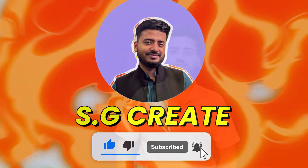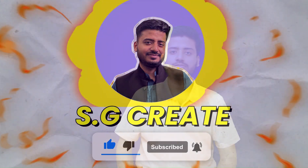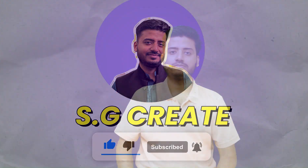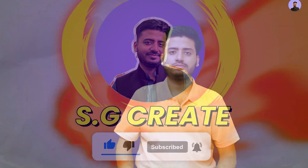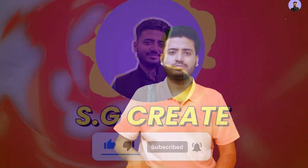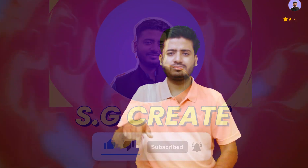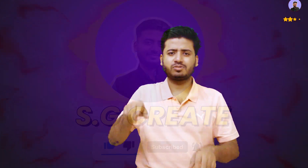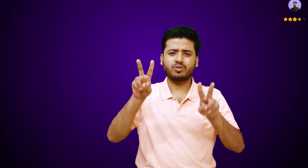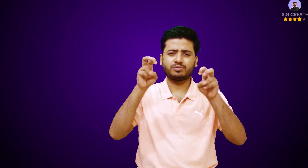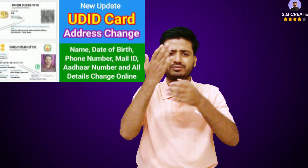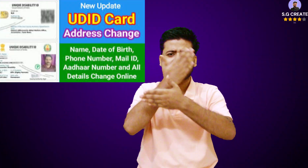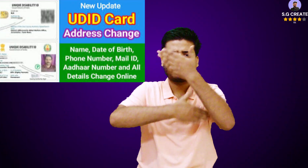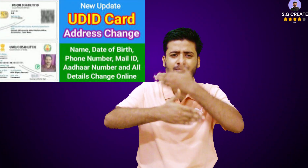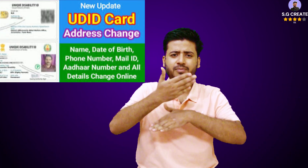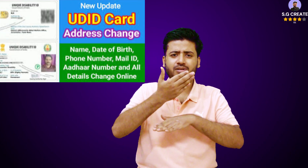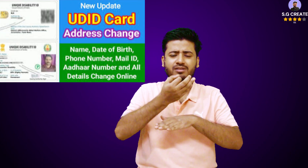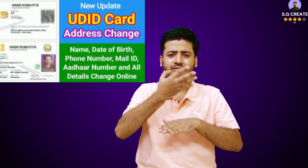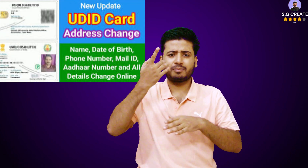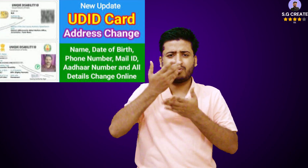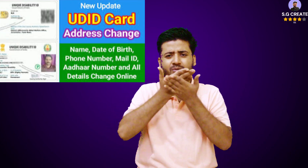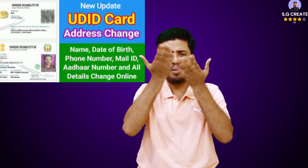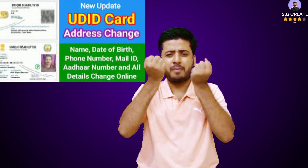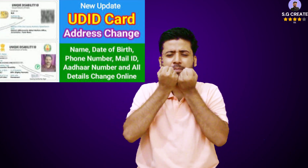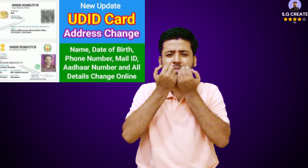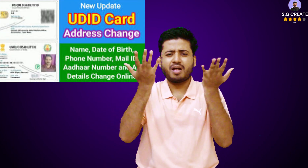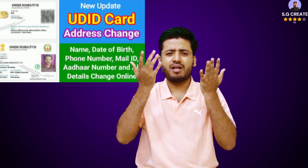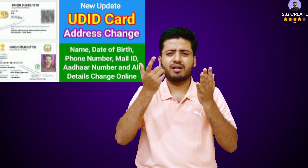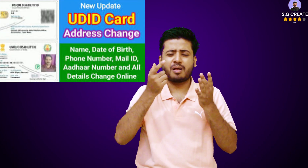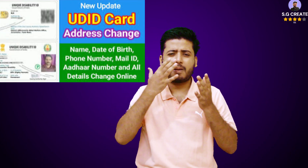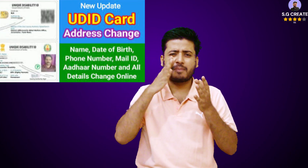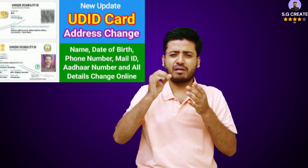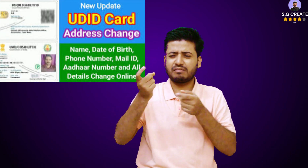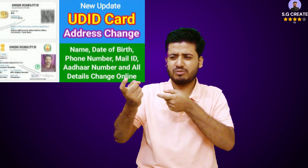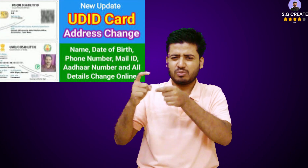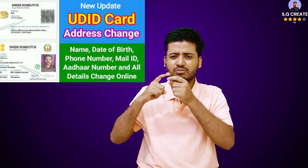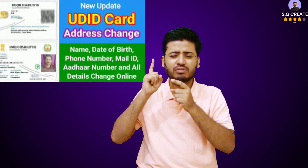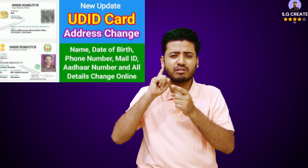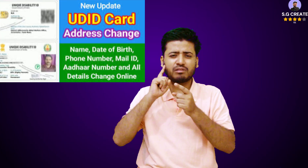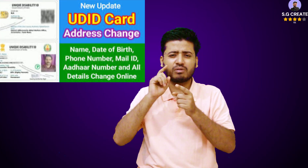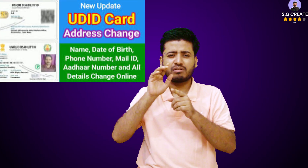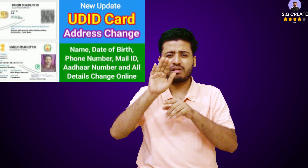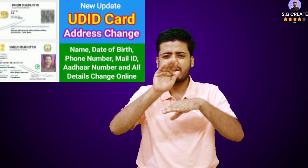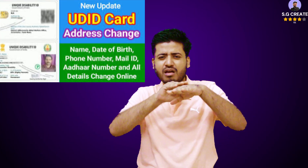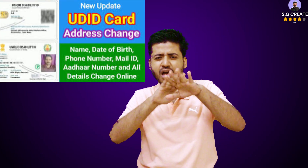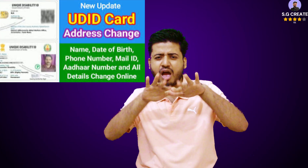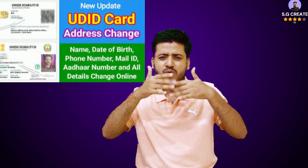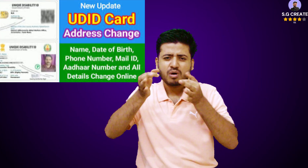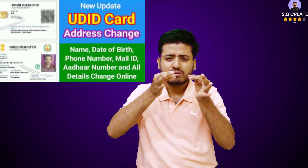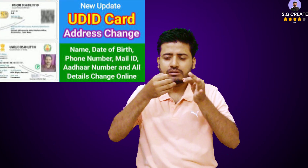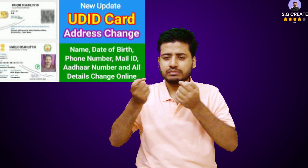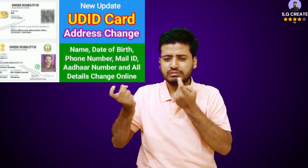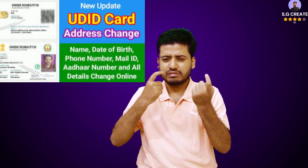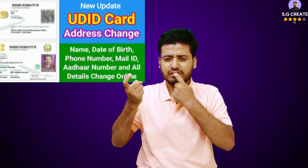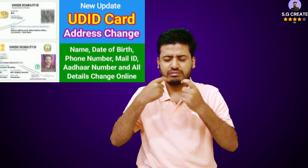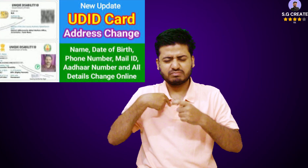To change the address on your Udeed, you need disability ID, card online. You must use your Aadhaar-based